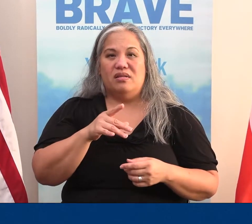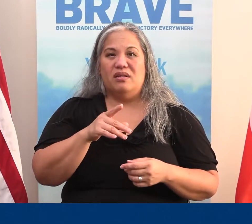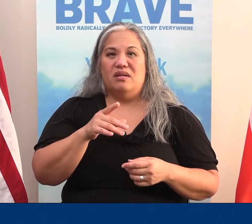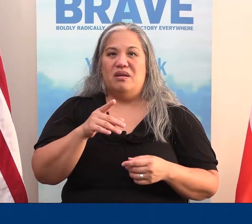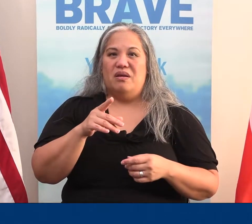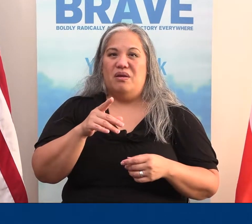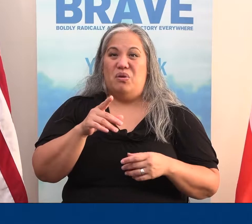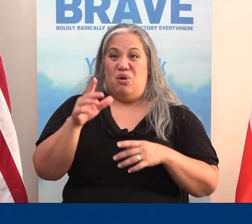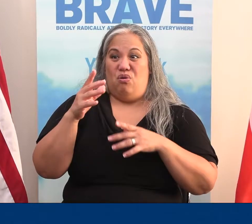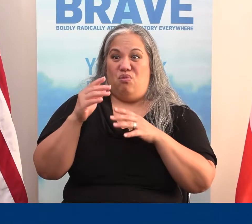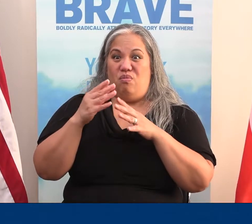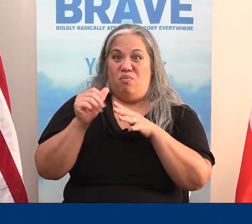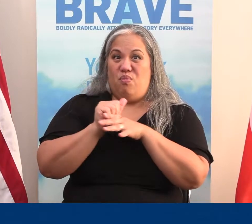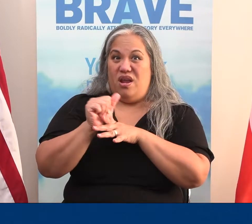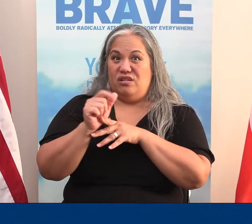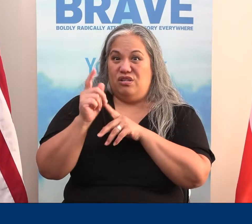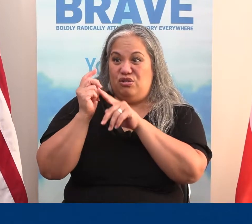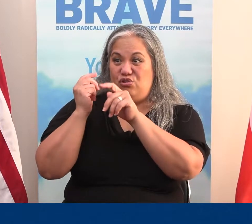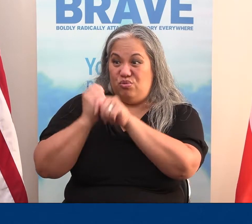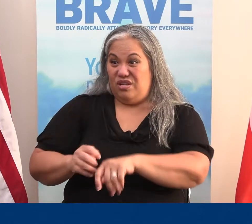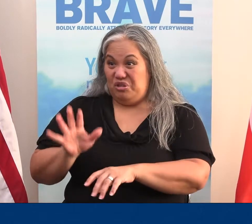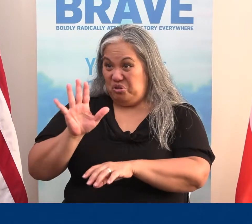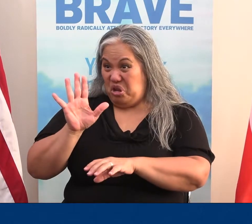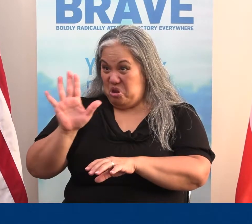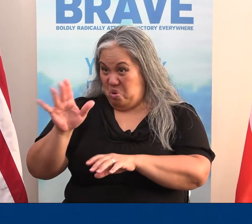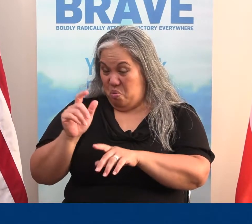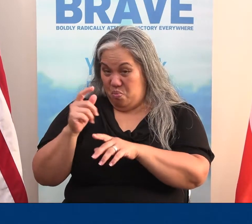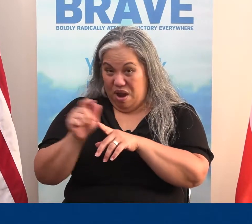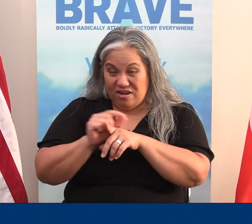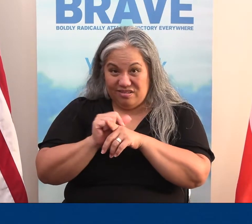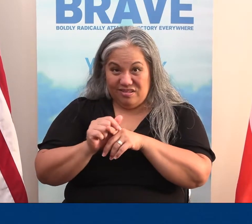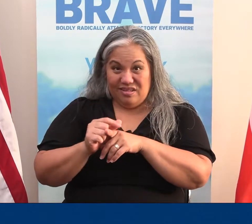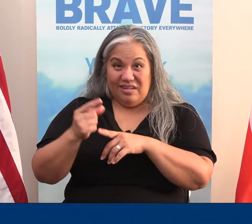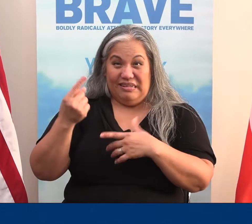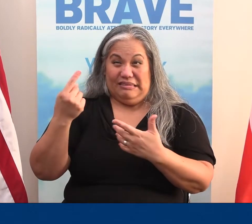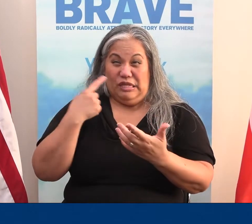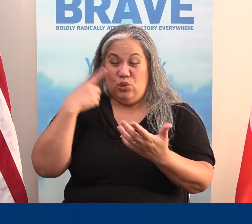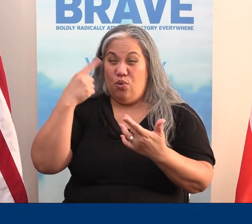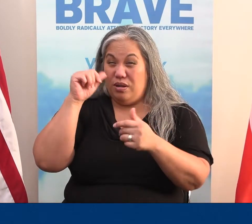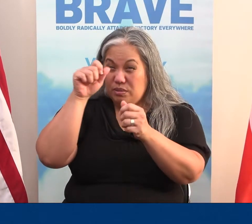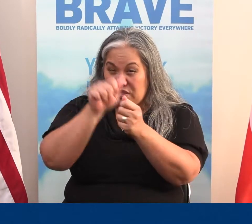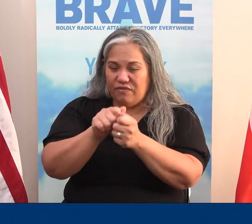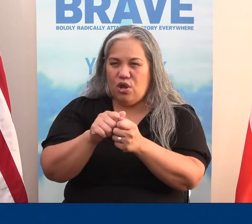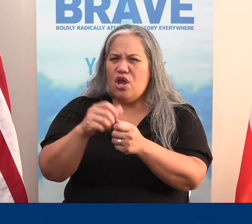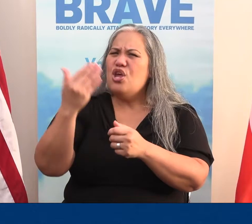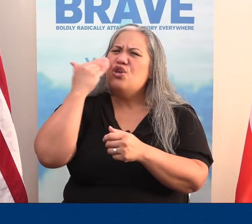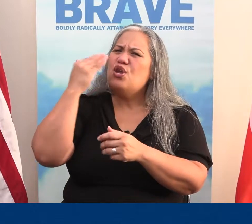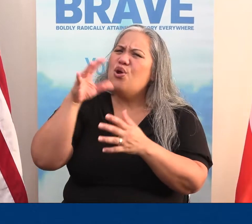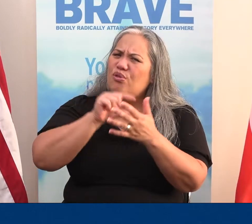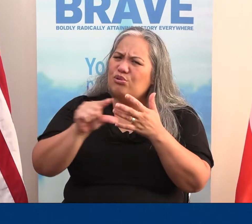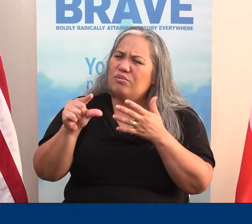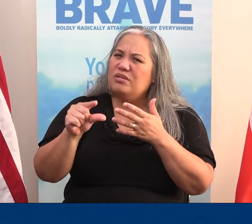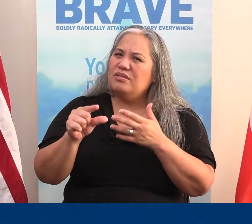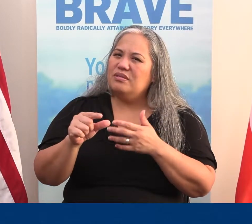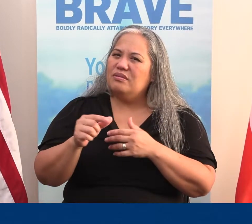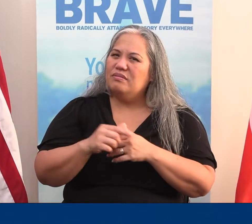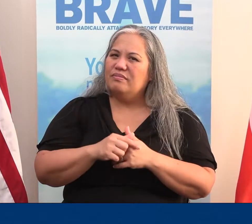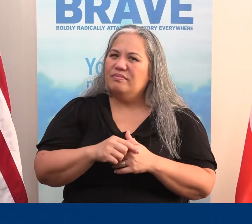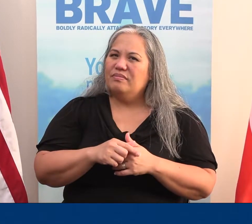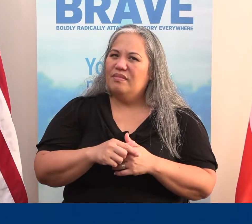of God by practicing the traditions that you practice? And, he cites one in particular. He says, you know